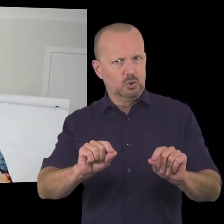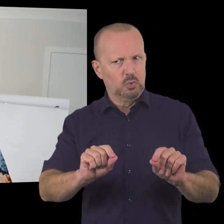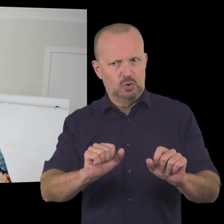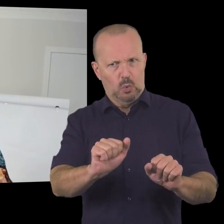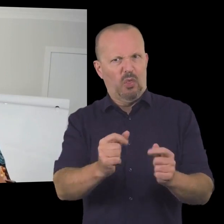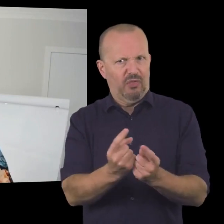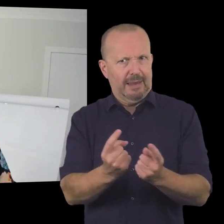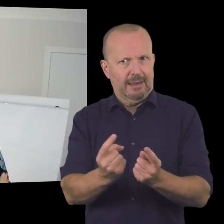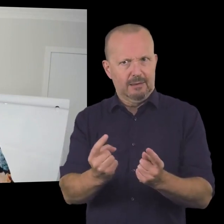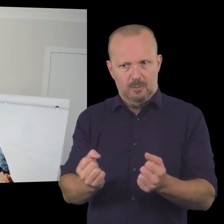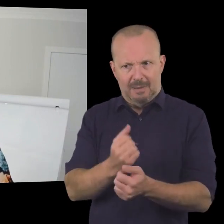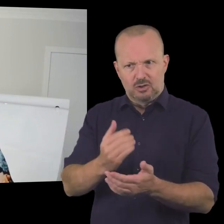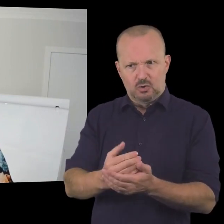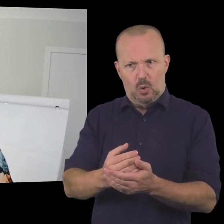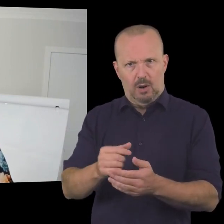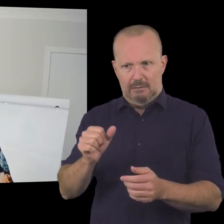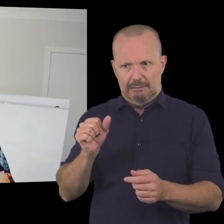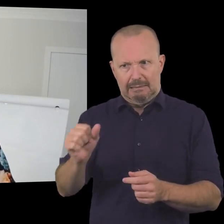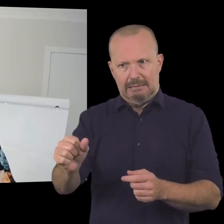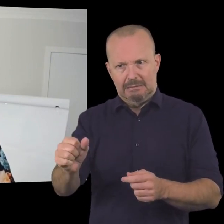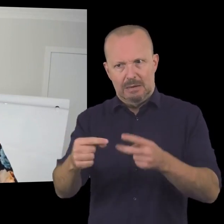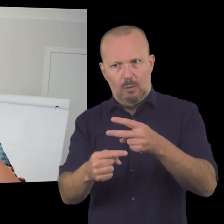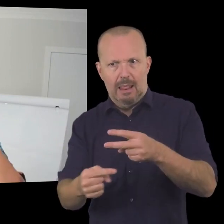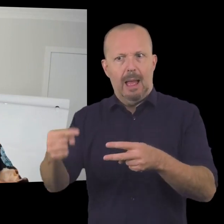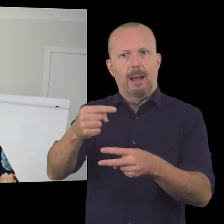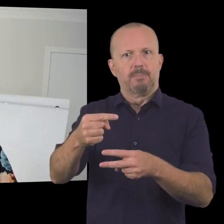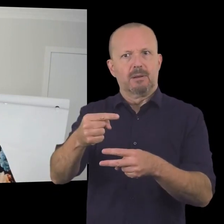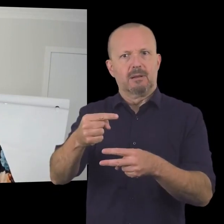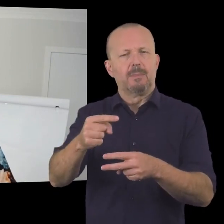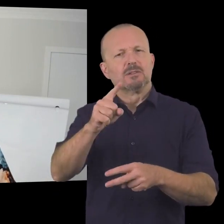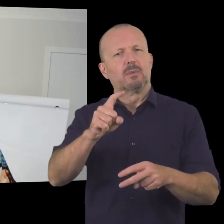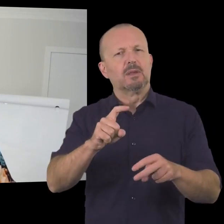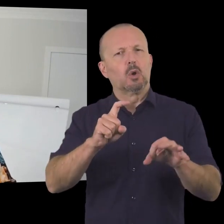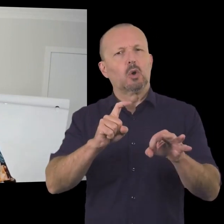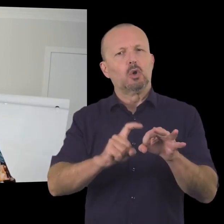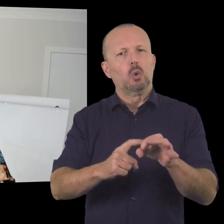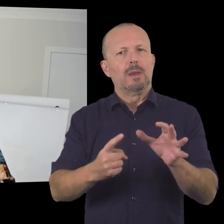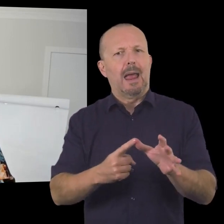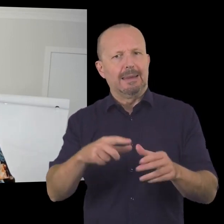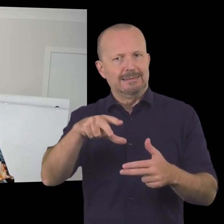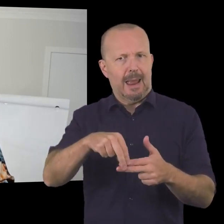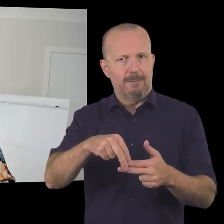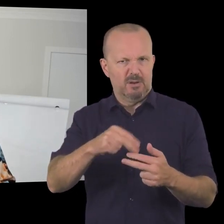do what you need to do so it pops it up the uh up the list uh in the question q a tab